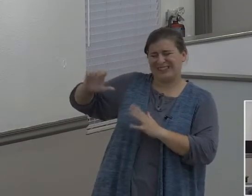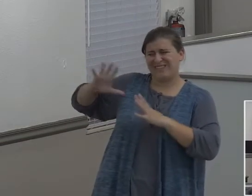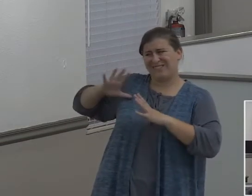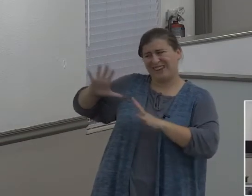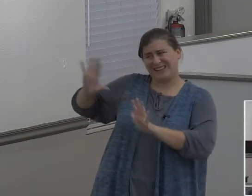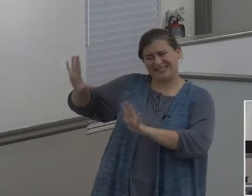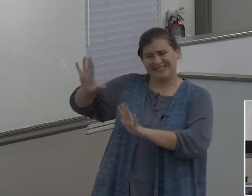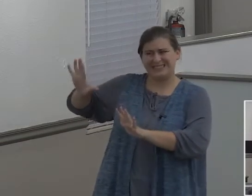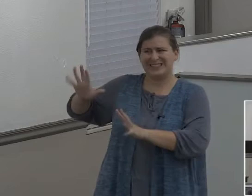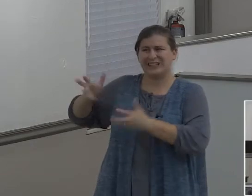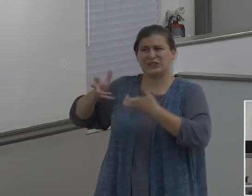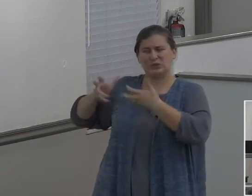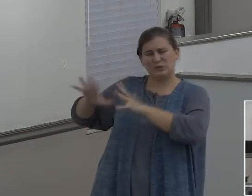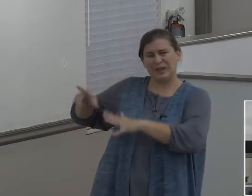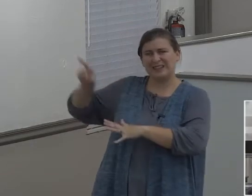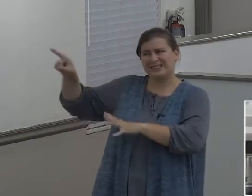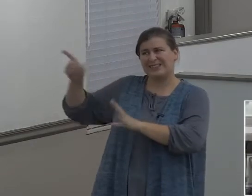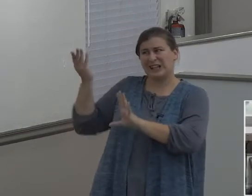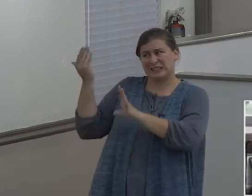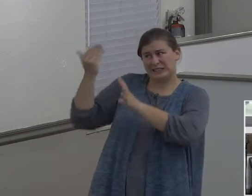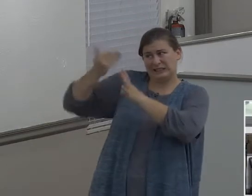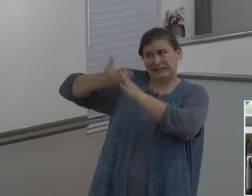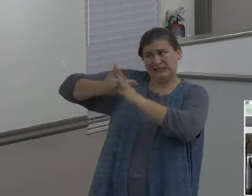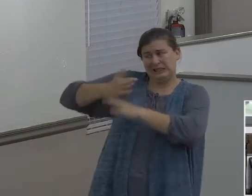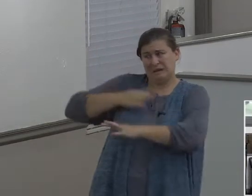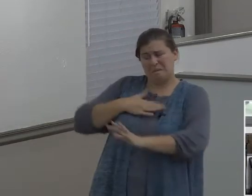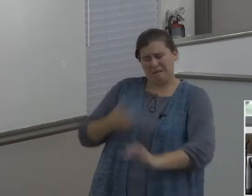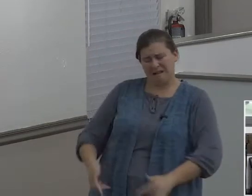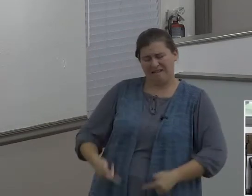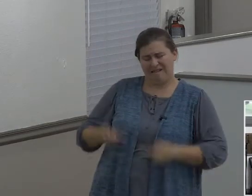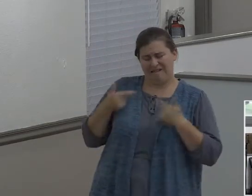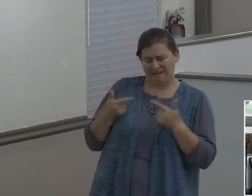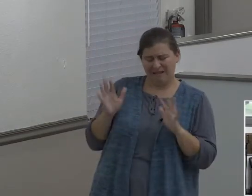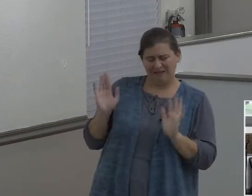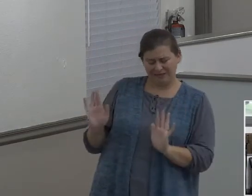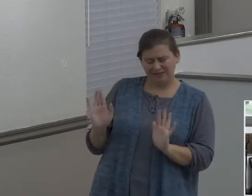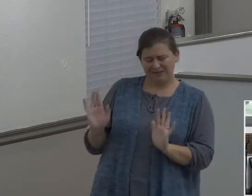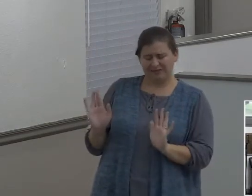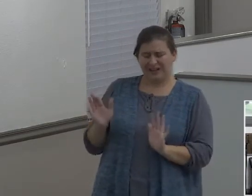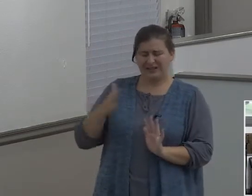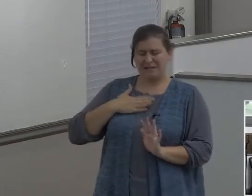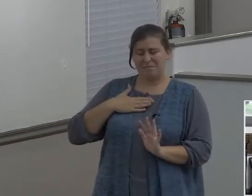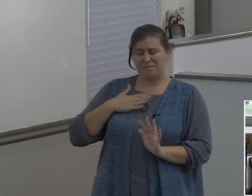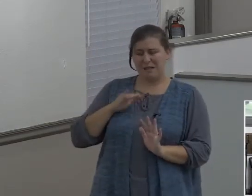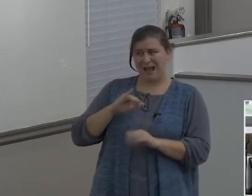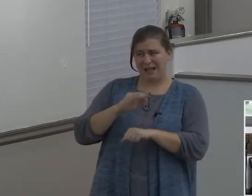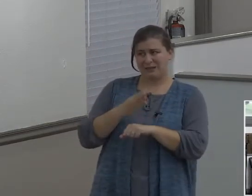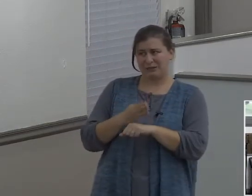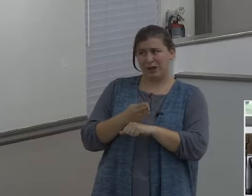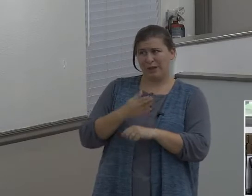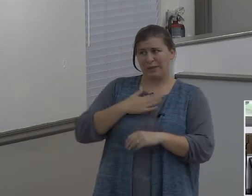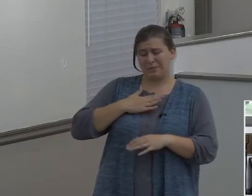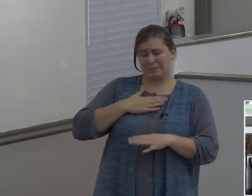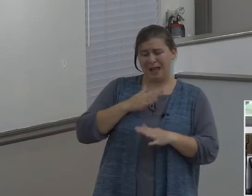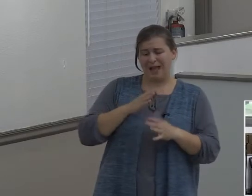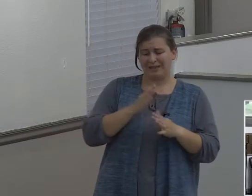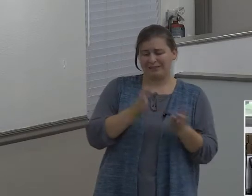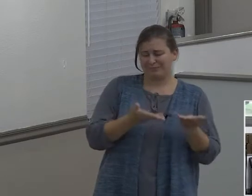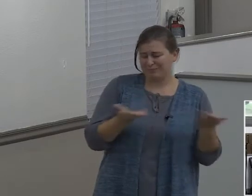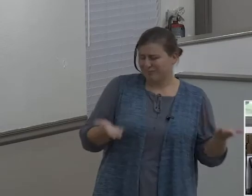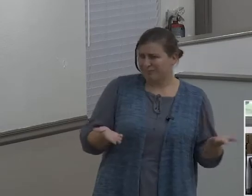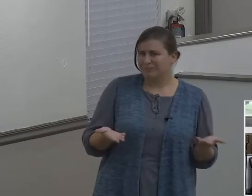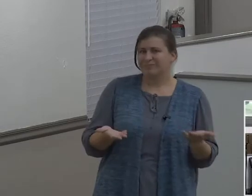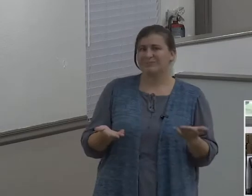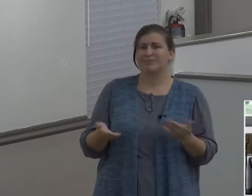God interfering with how they wish to conduct their life and what they want to fill their life with and what they want to pursue in